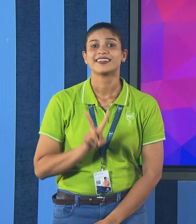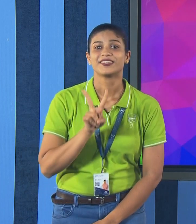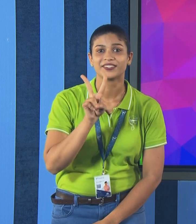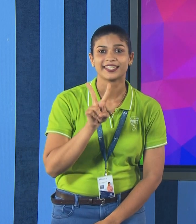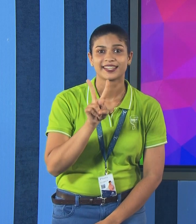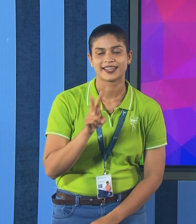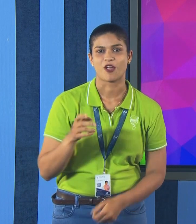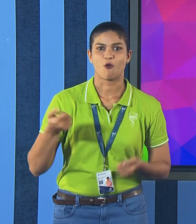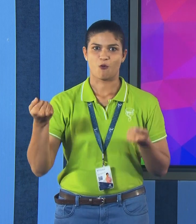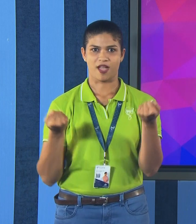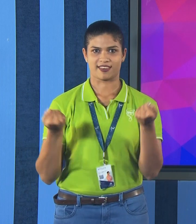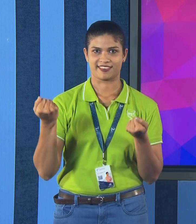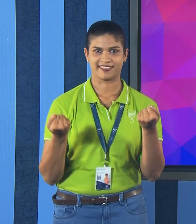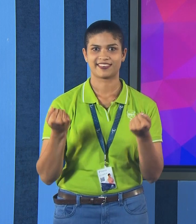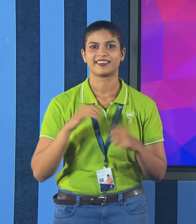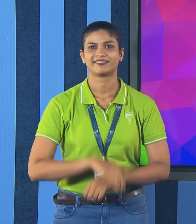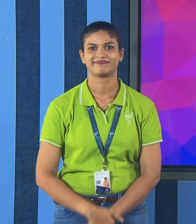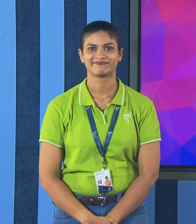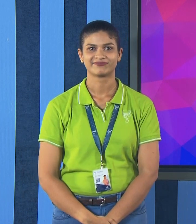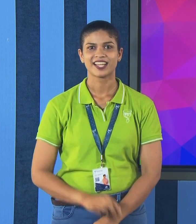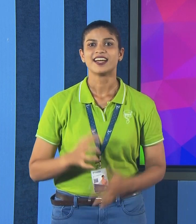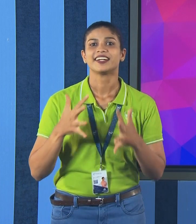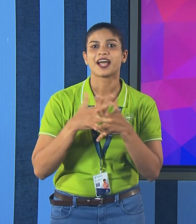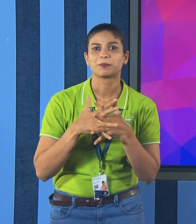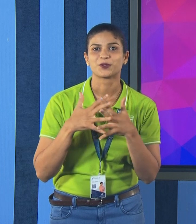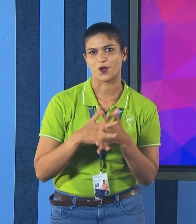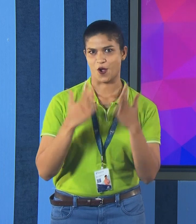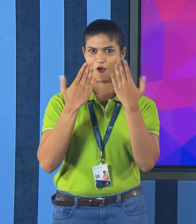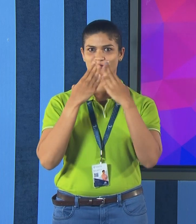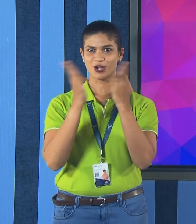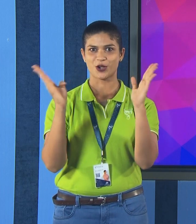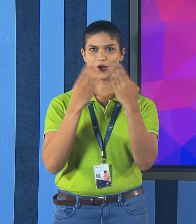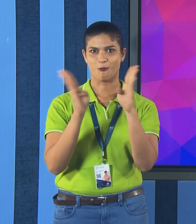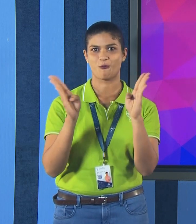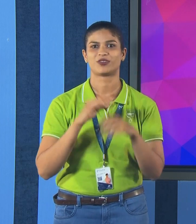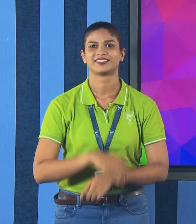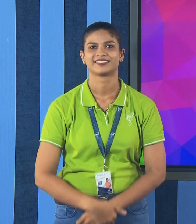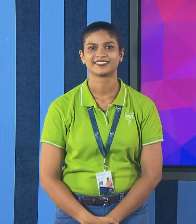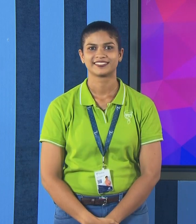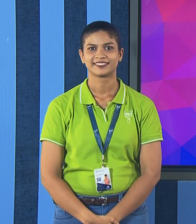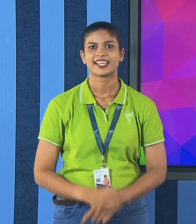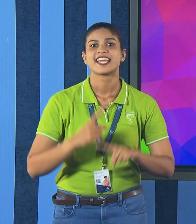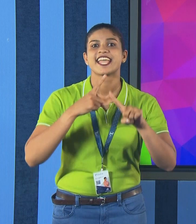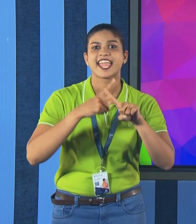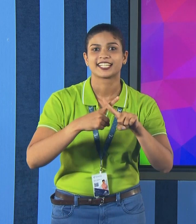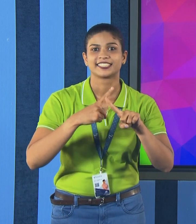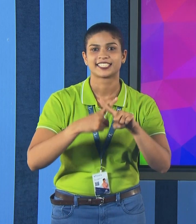V, van. W, window. X,